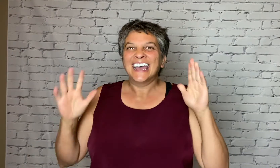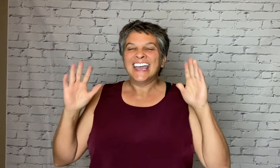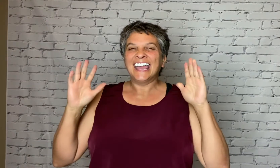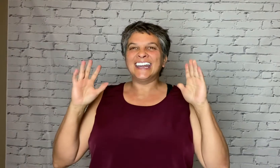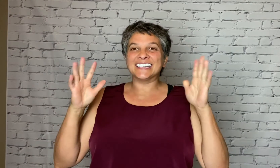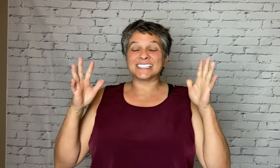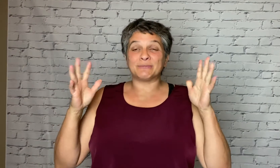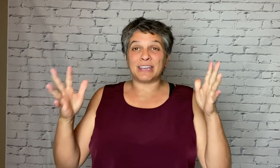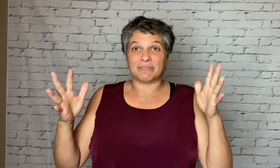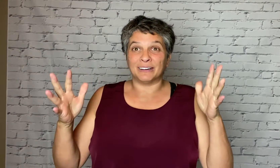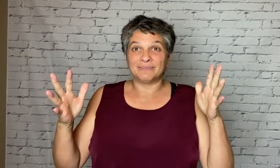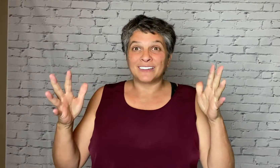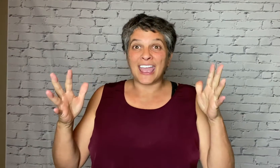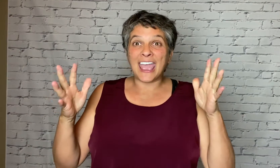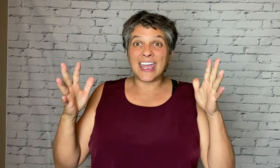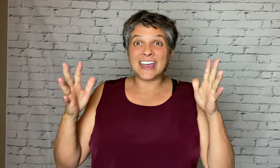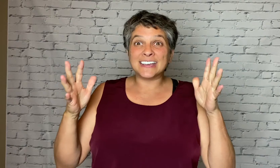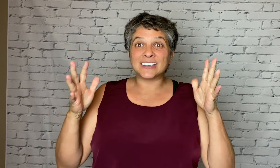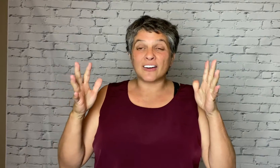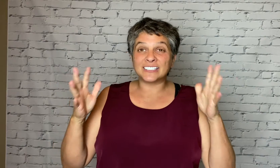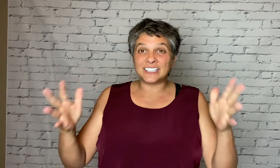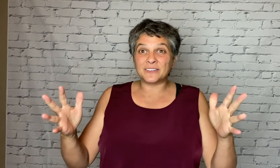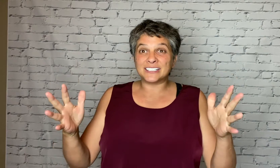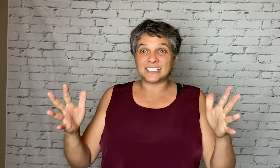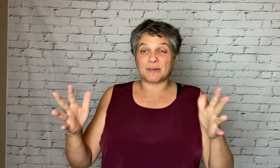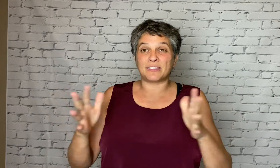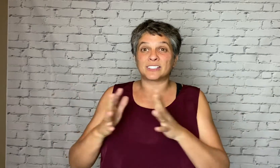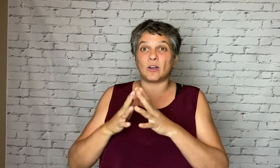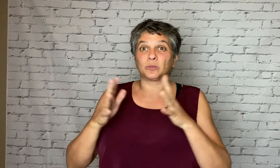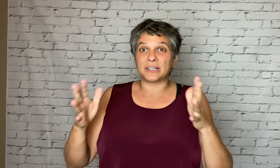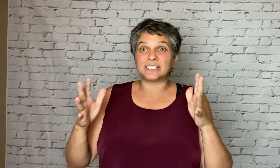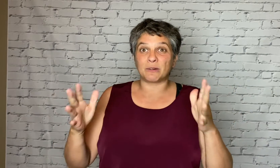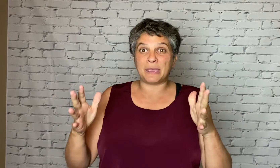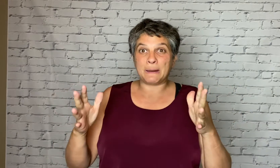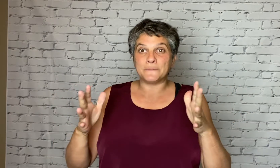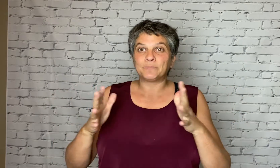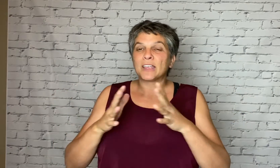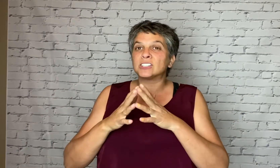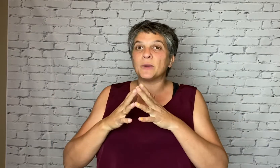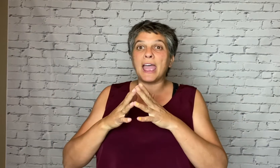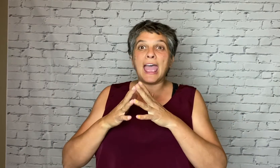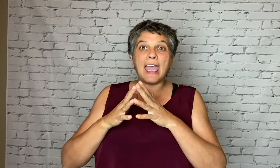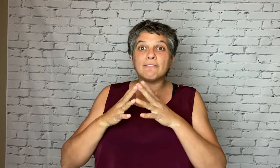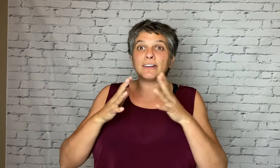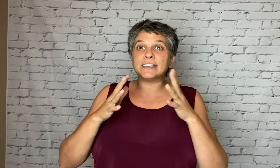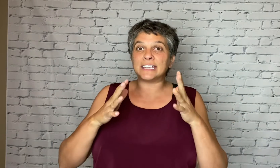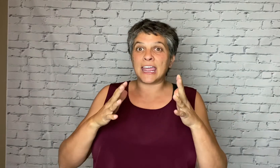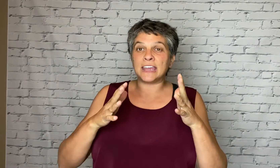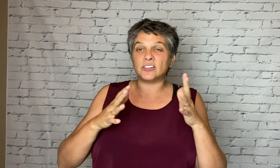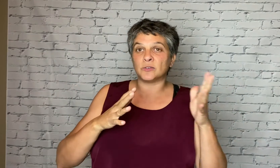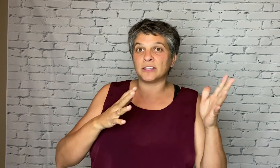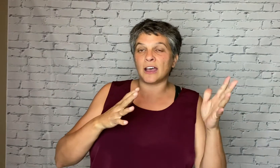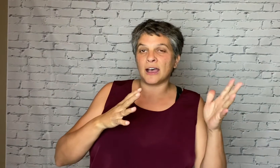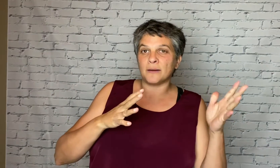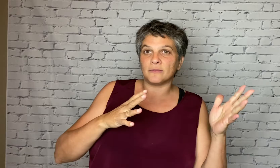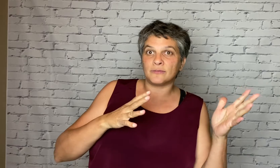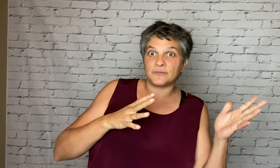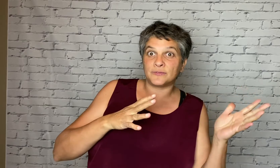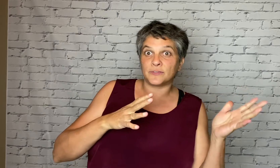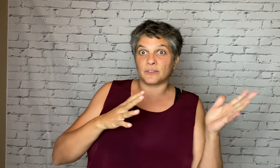It is September and our series this month is called Rinse and Repeat. So every day during for the